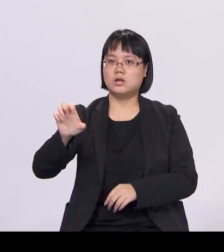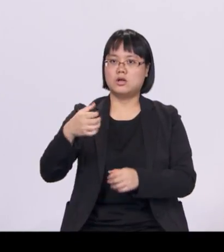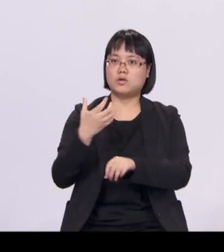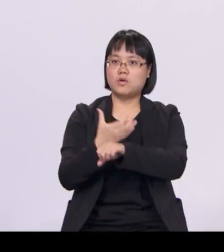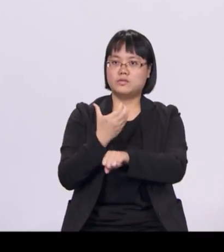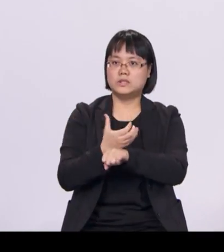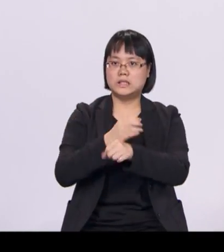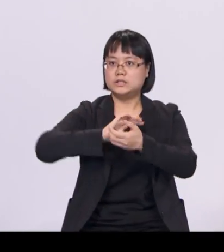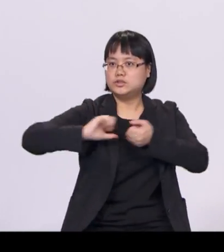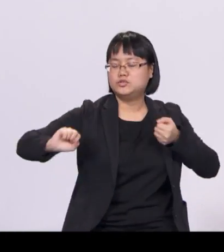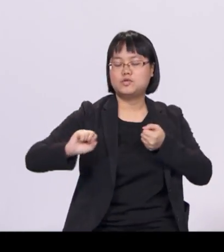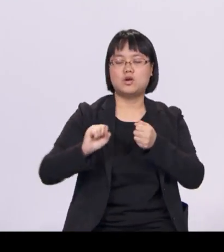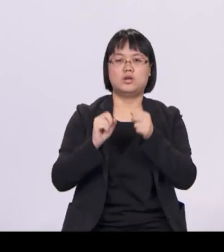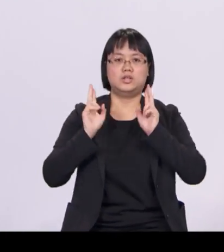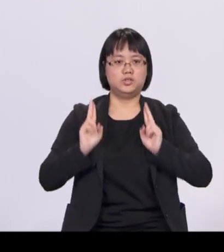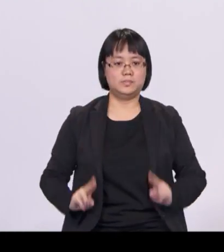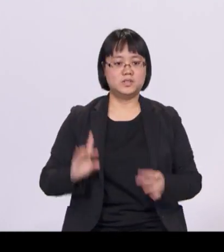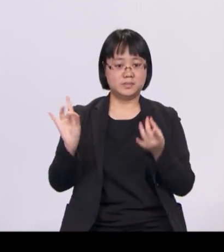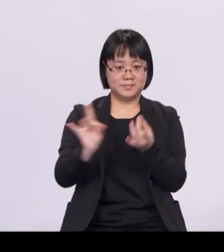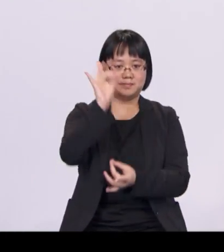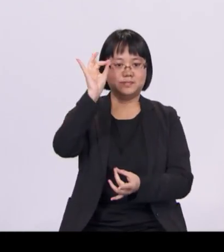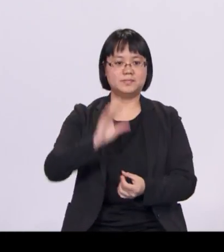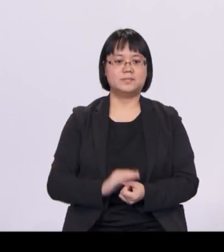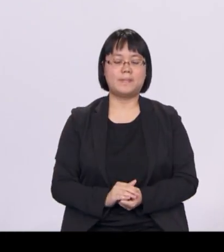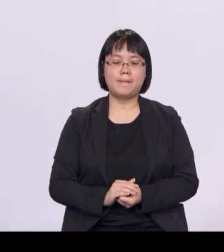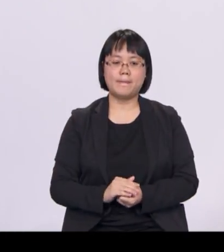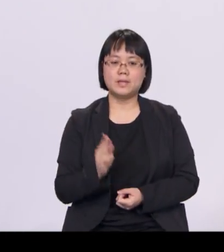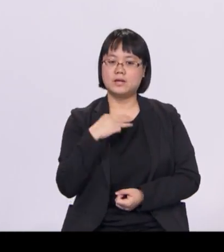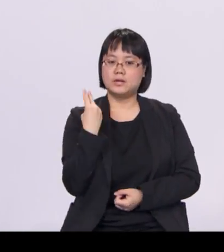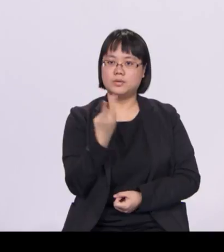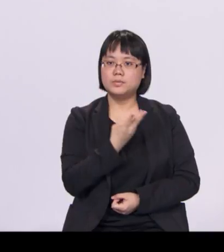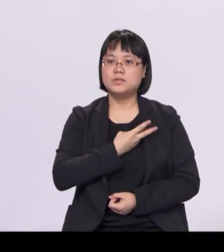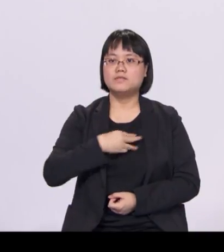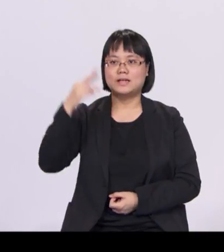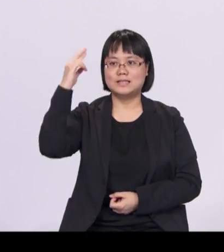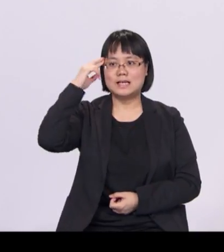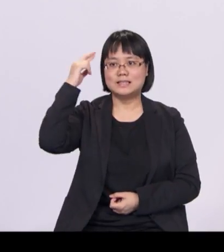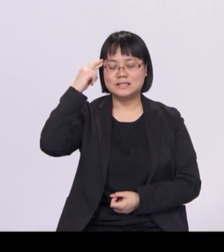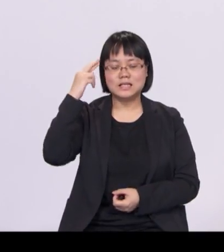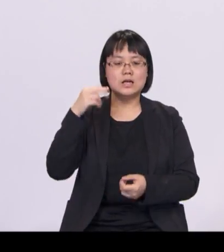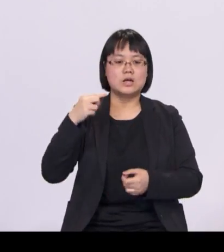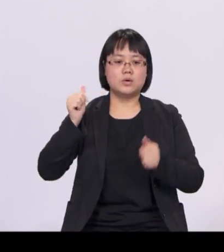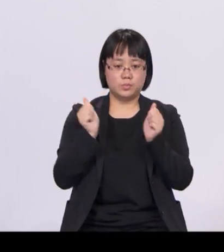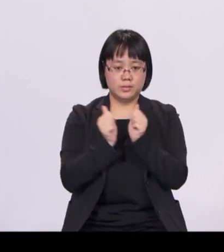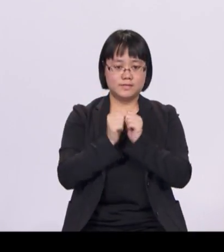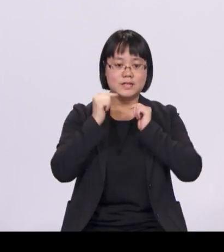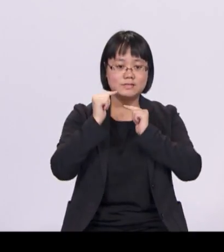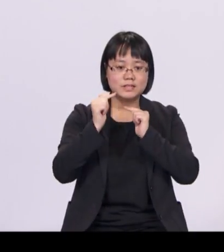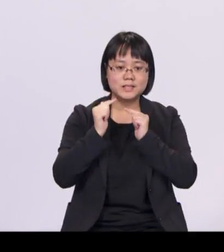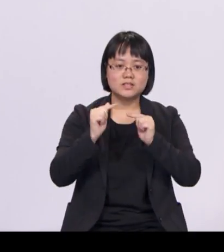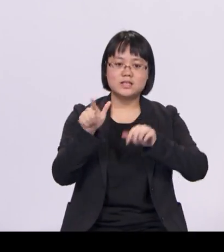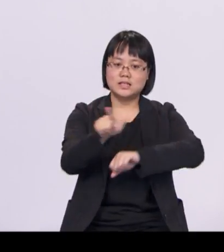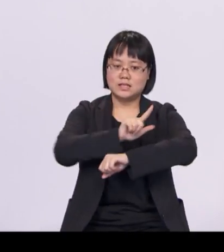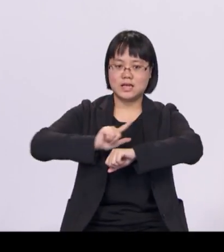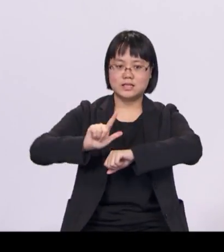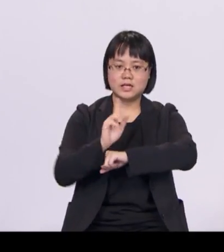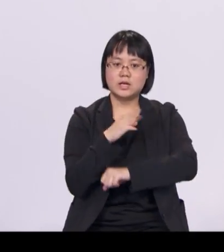Indeed, our urban planners recognised early on that with limited land, we had to build our city with foresight,